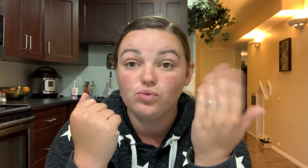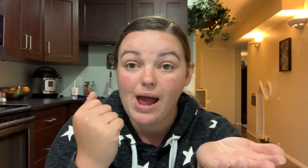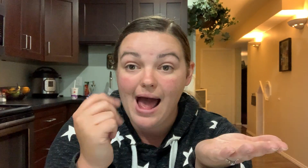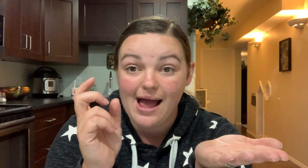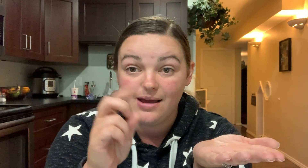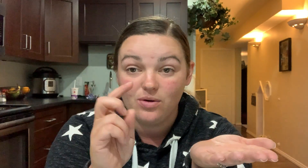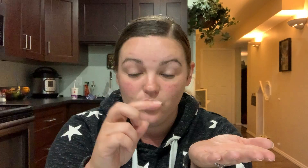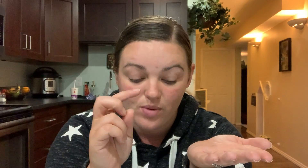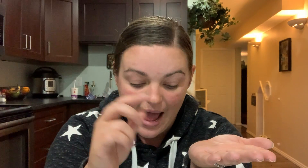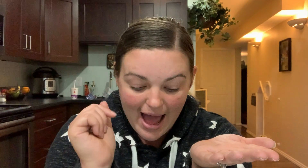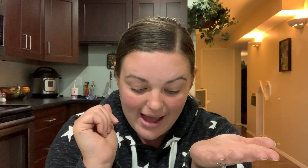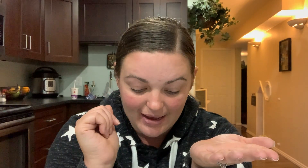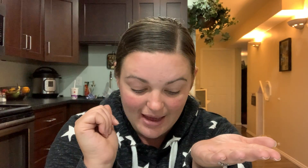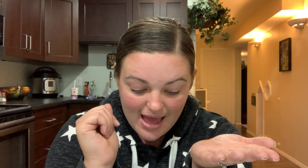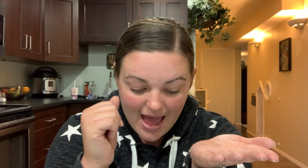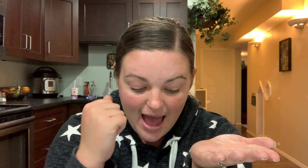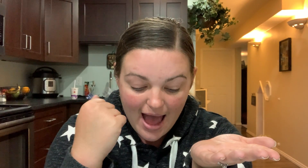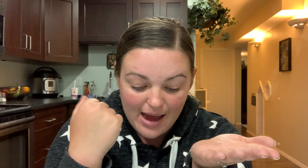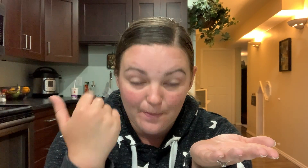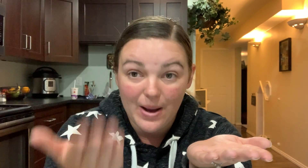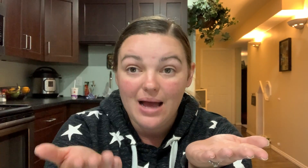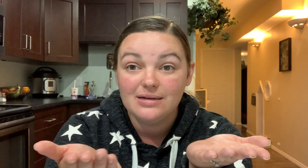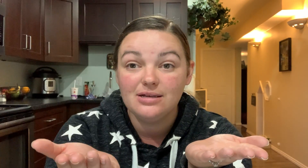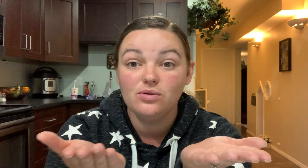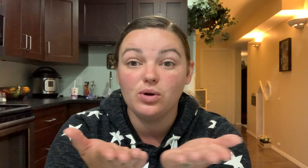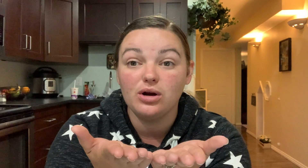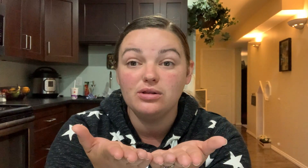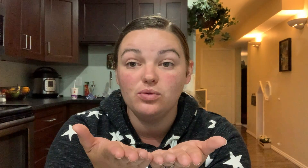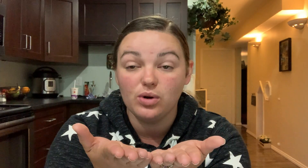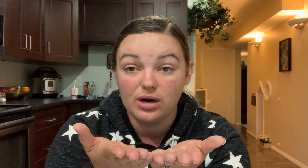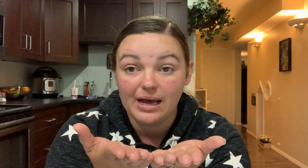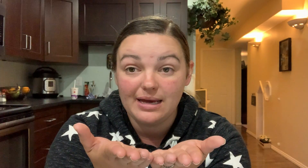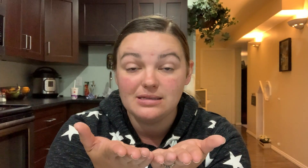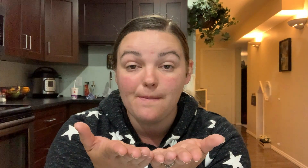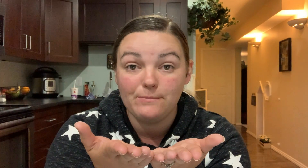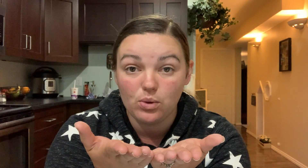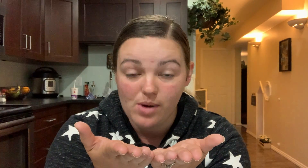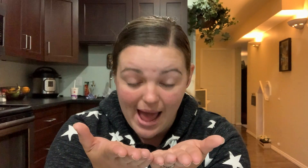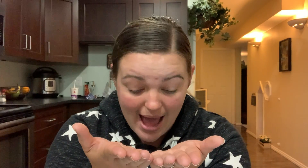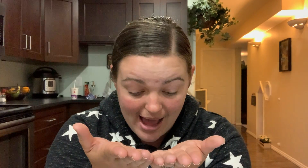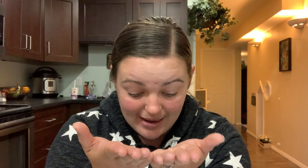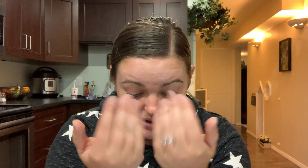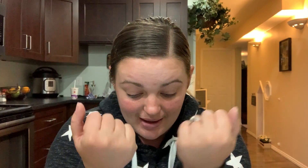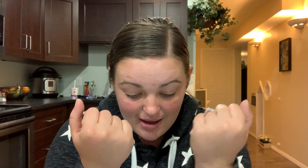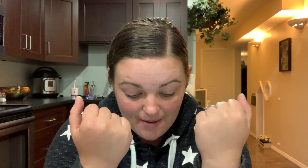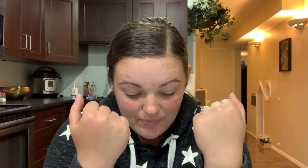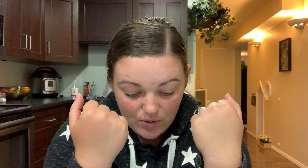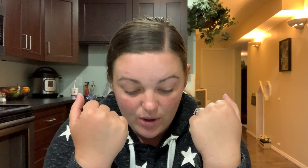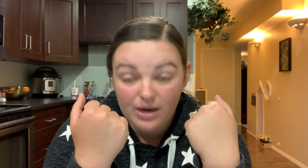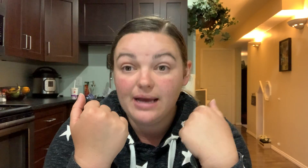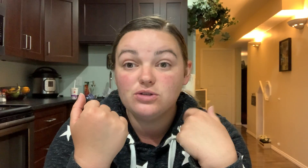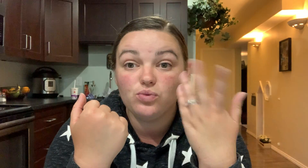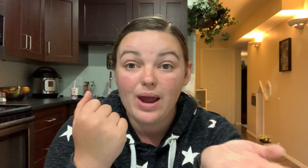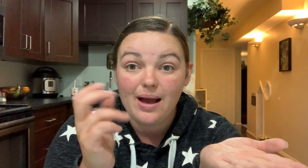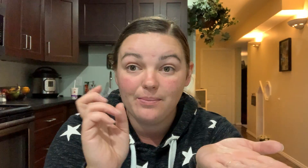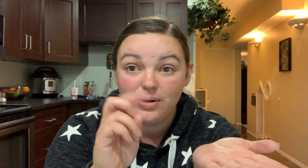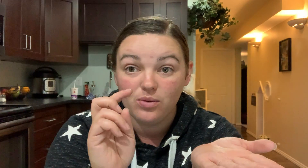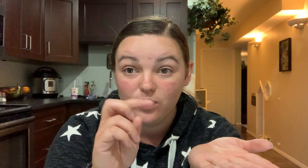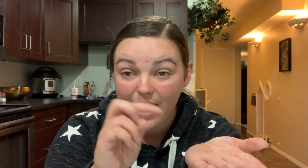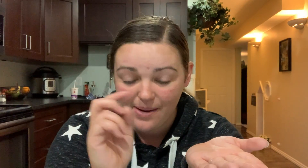rag, rag. Add buck to the word, the word is brag. The word is ramp, ramp.